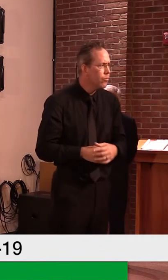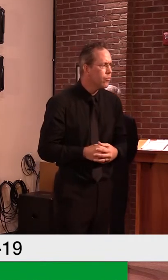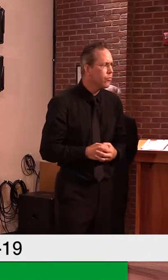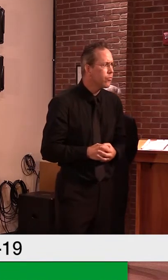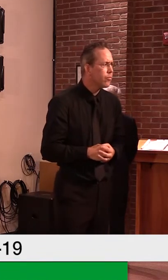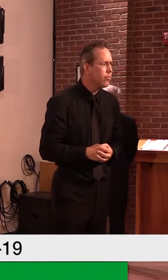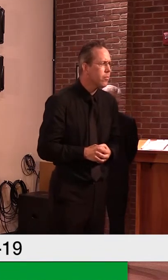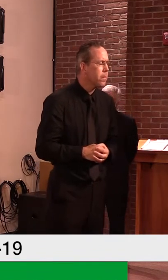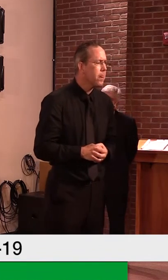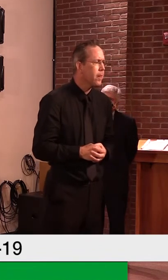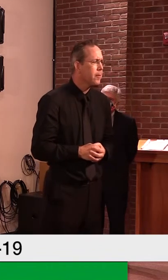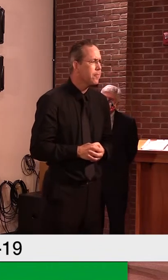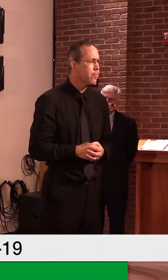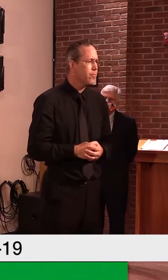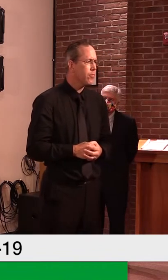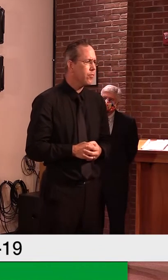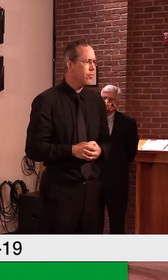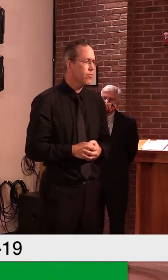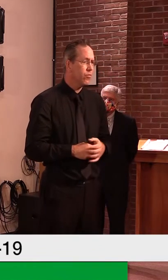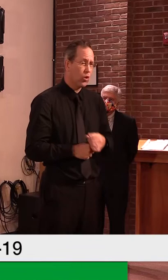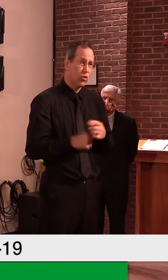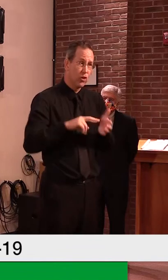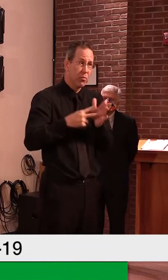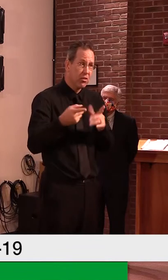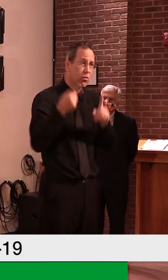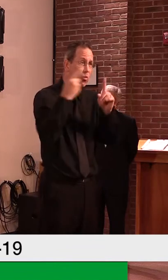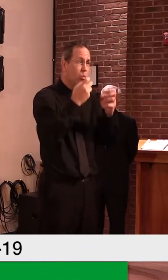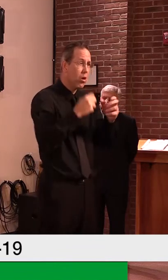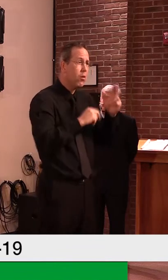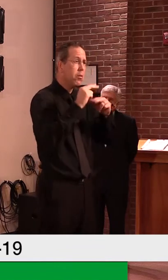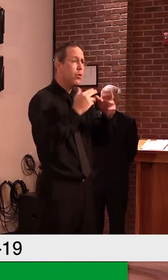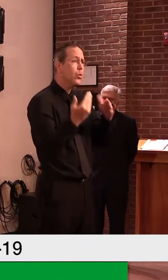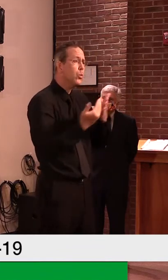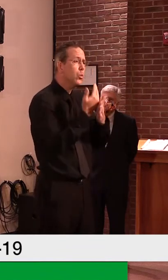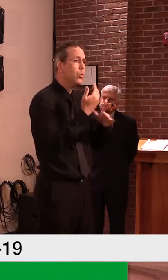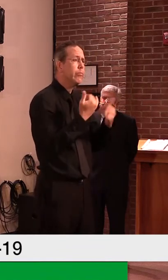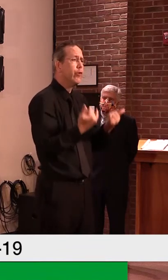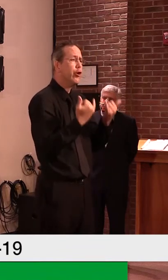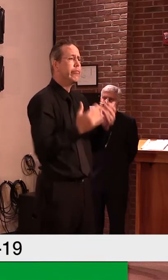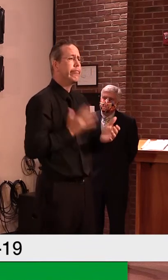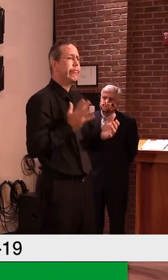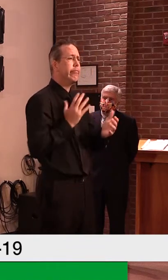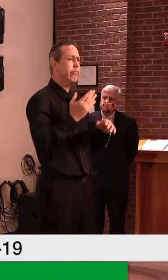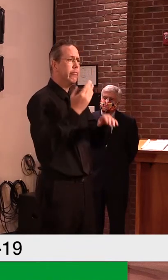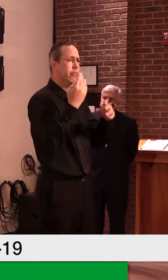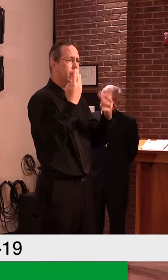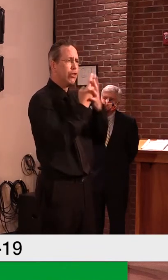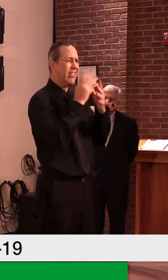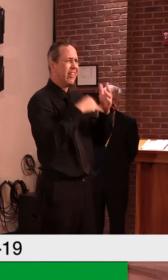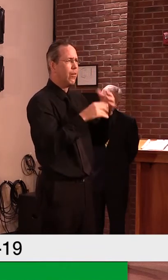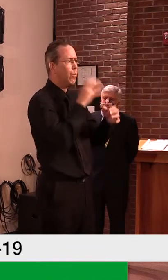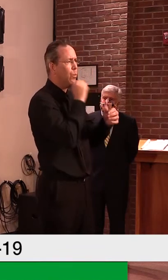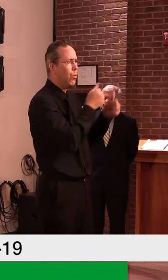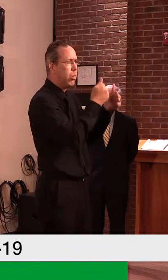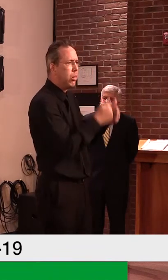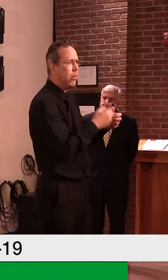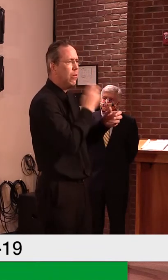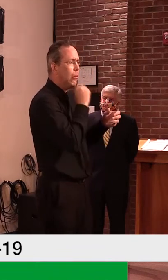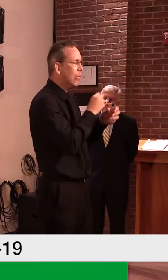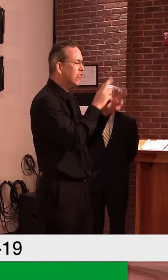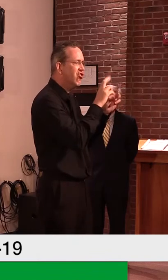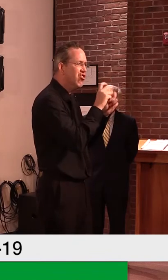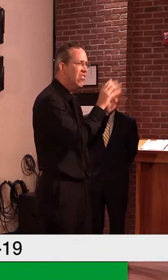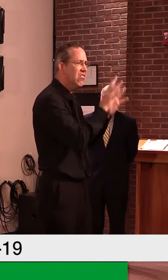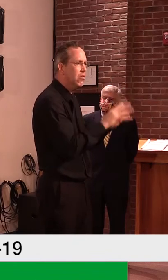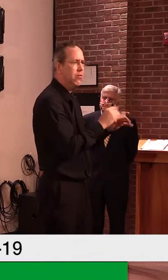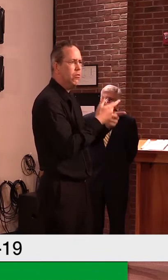to update the facilities. I mean, if you've been through some of them, we ended up closing, uh, one in Windsor appropriately. Uh, and,